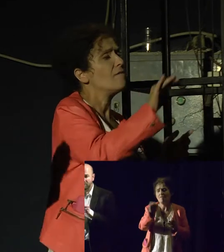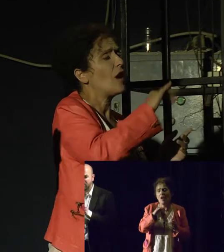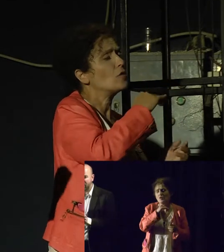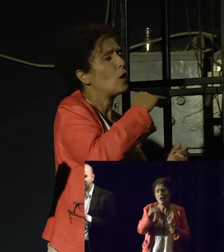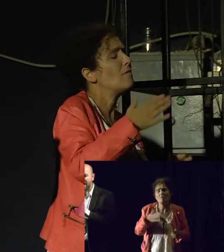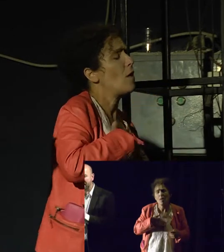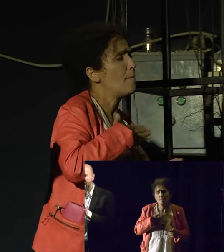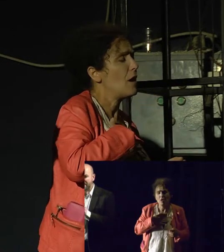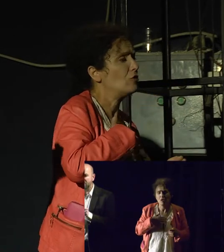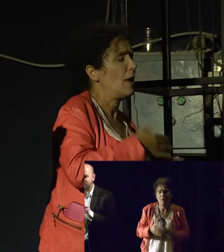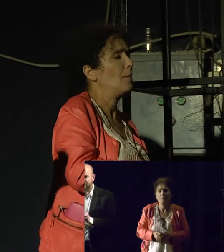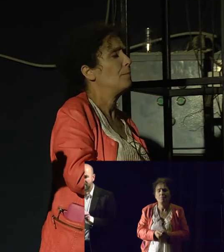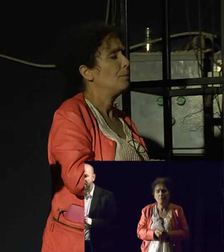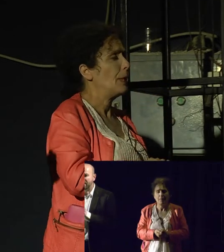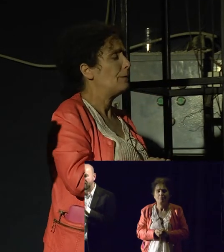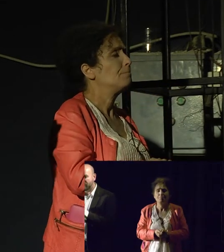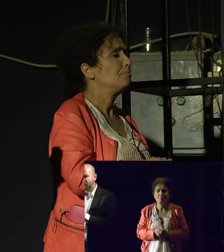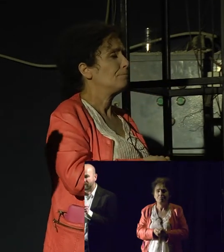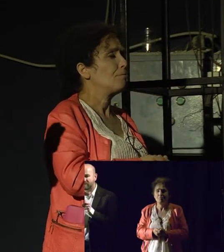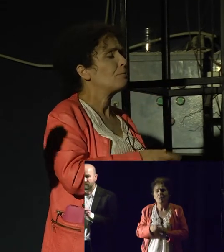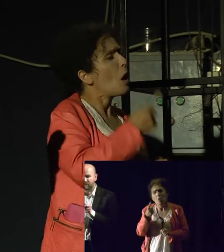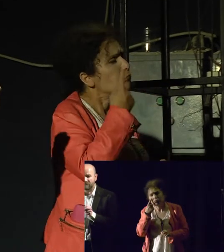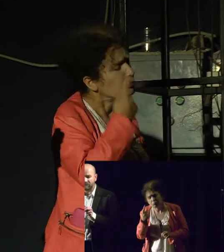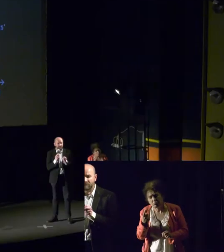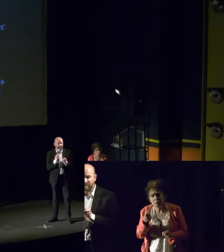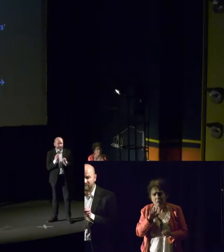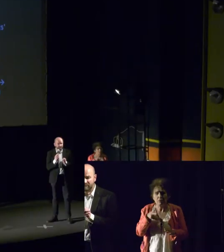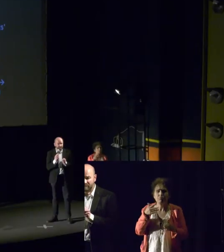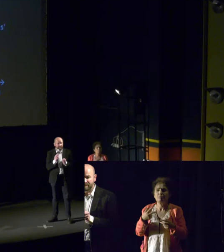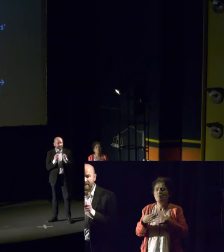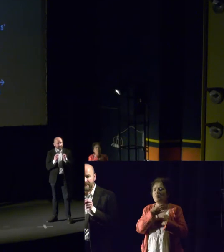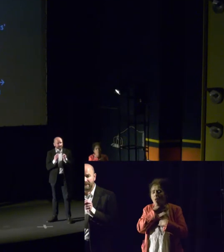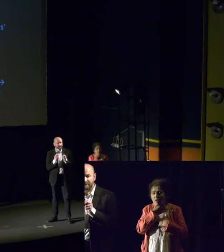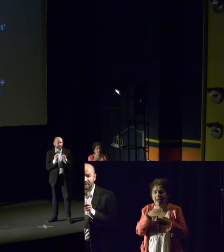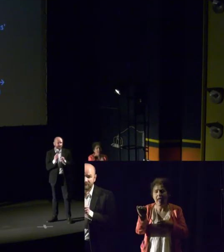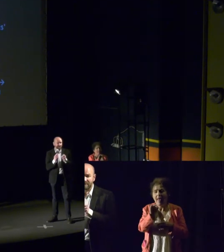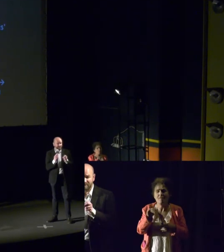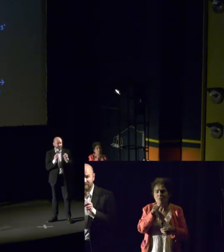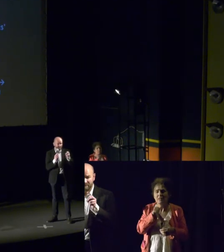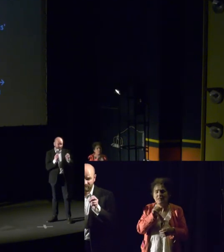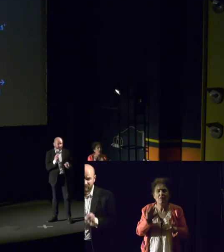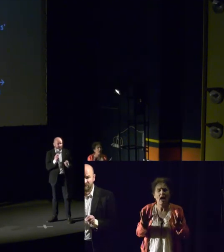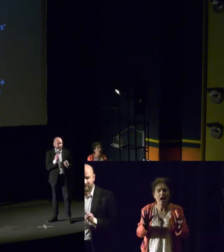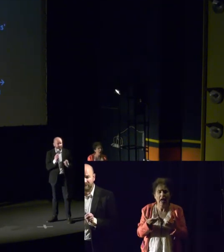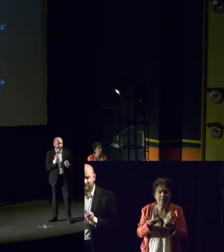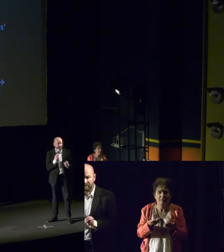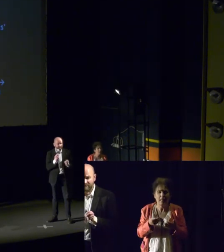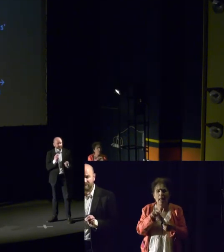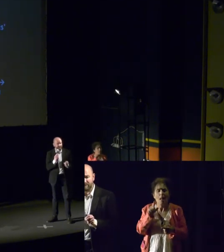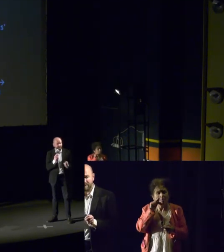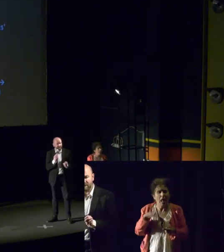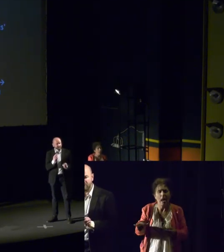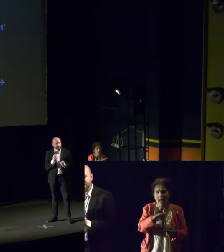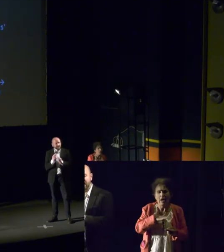Us to block any EU funding involved with the destruction of the human embryo. And so this means maternal health in